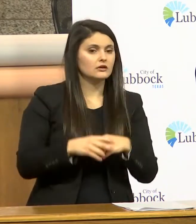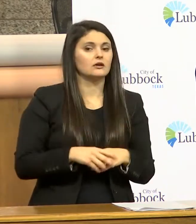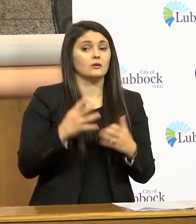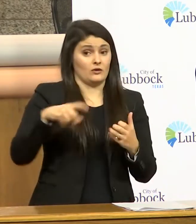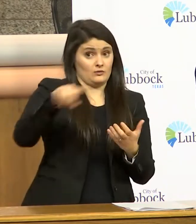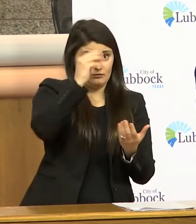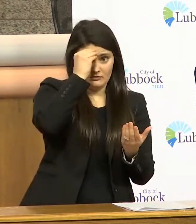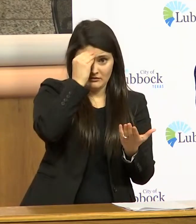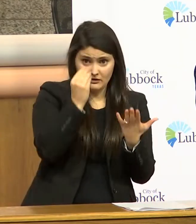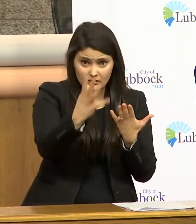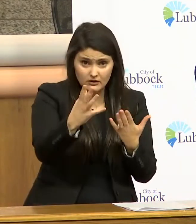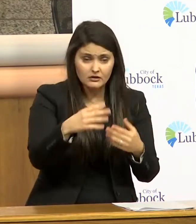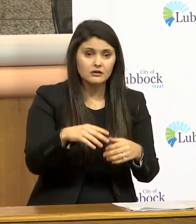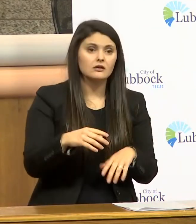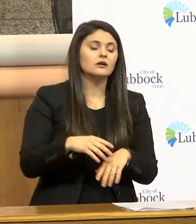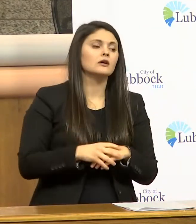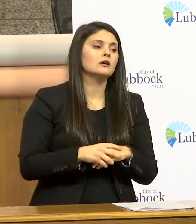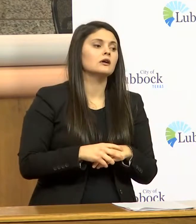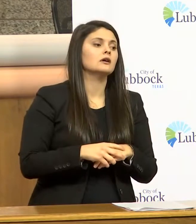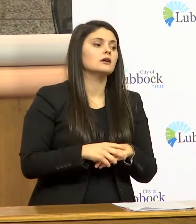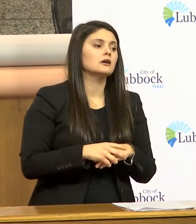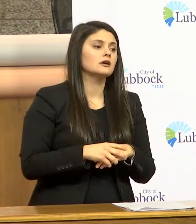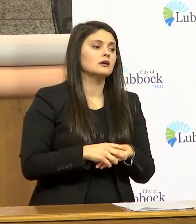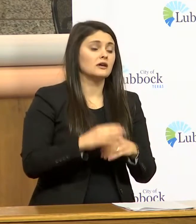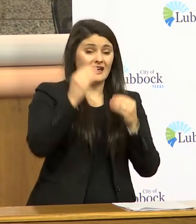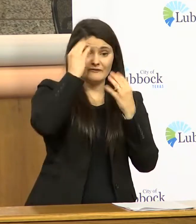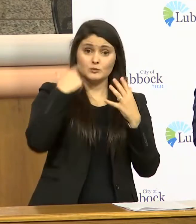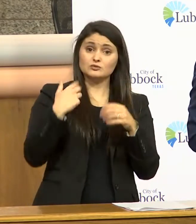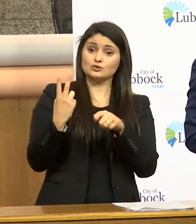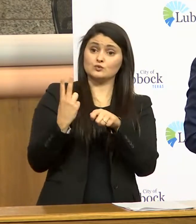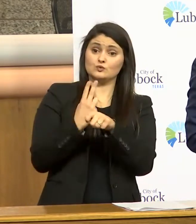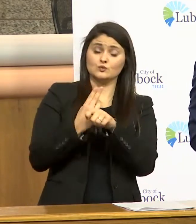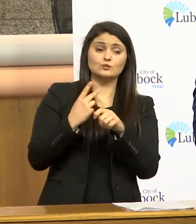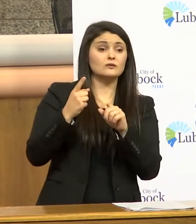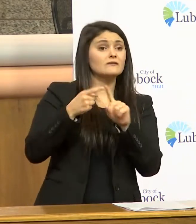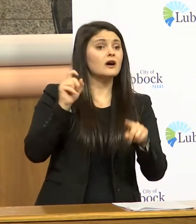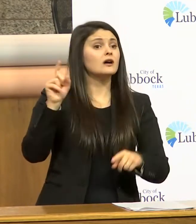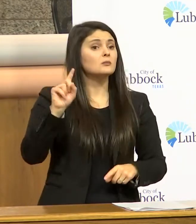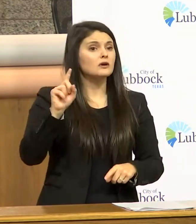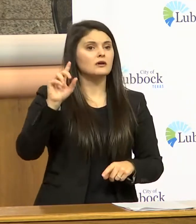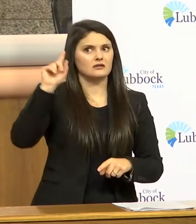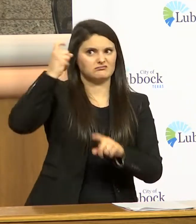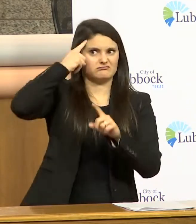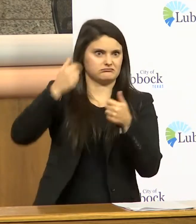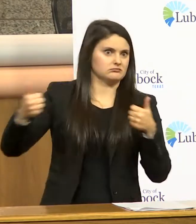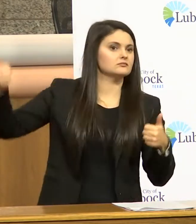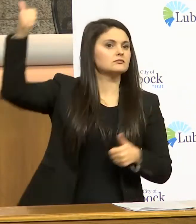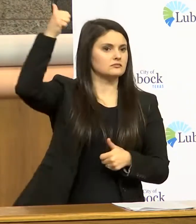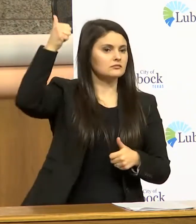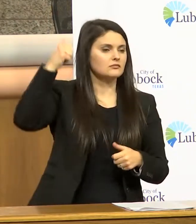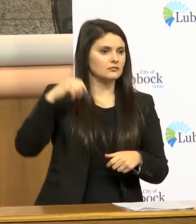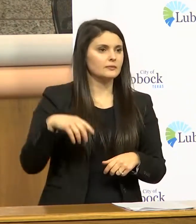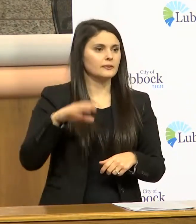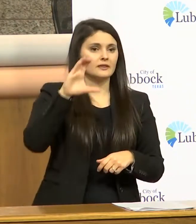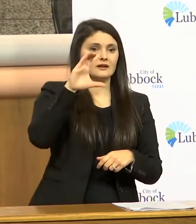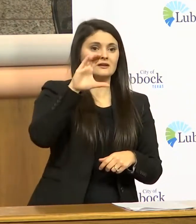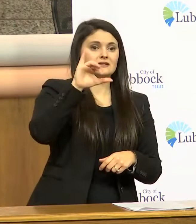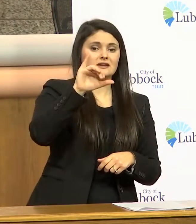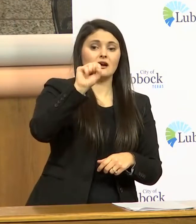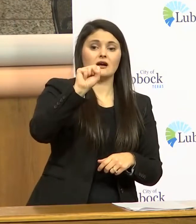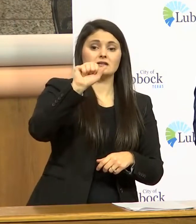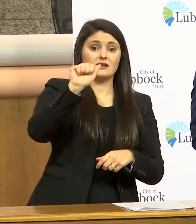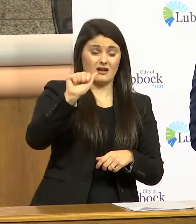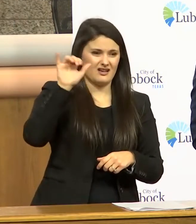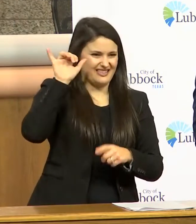want you to know uh information that we're using is coming from the fed the feds on this it's coming from cisa cisa